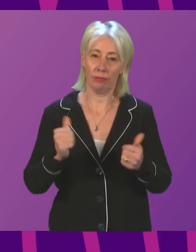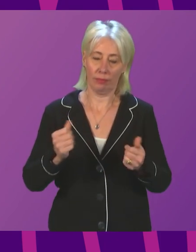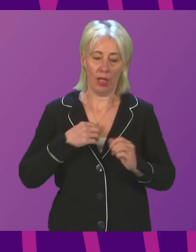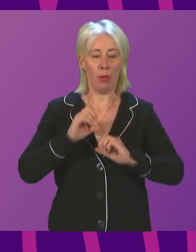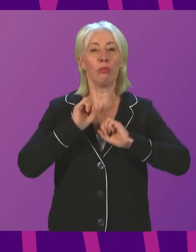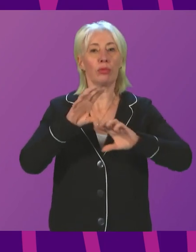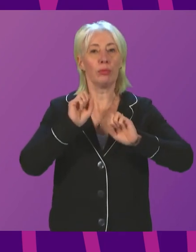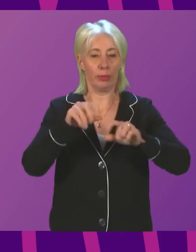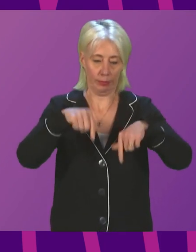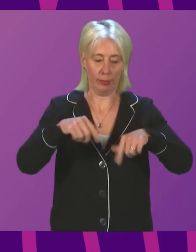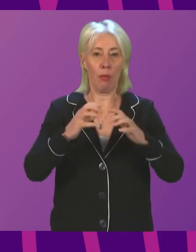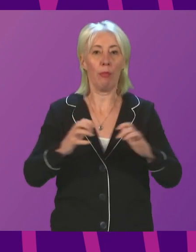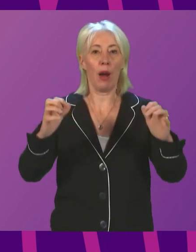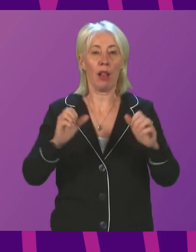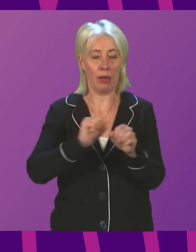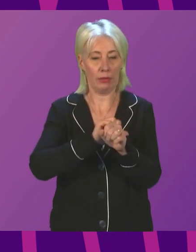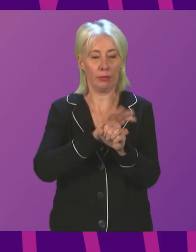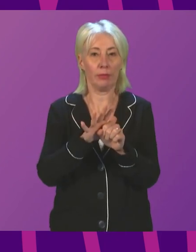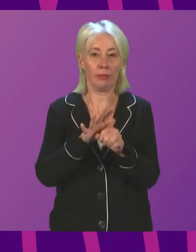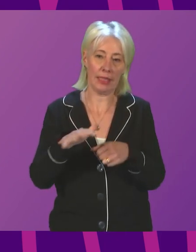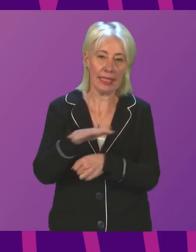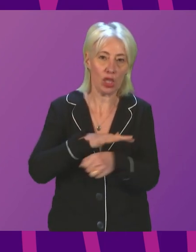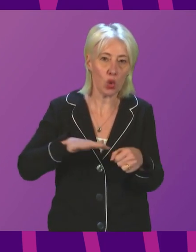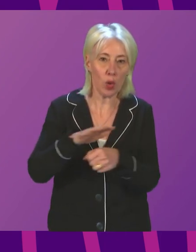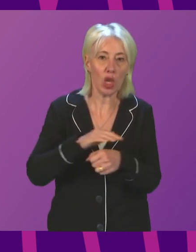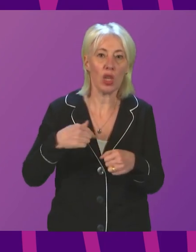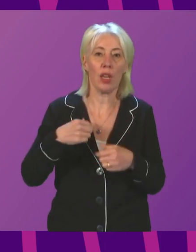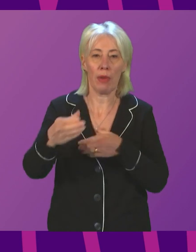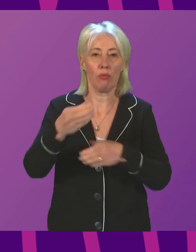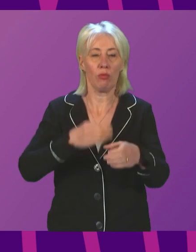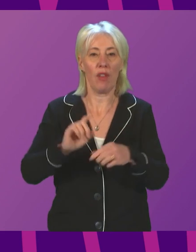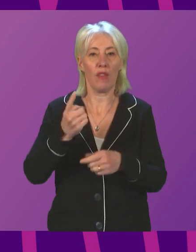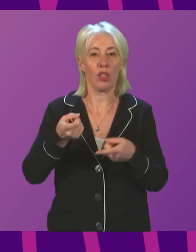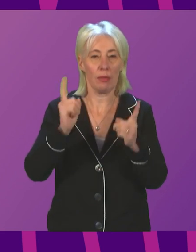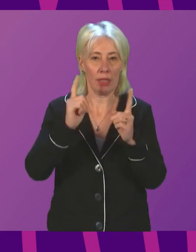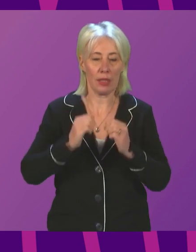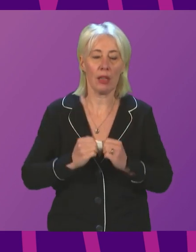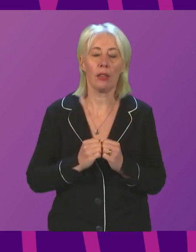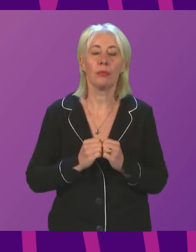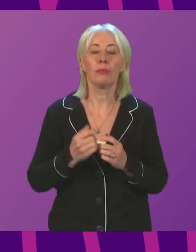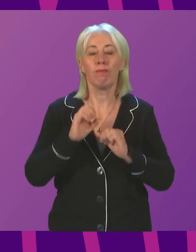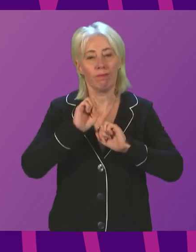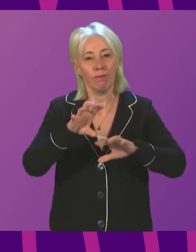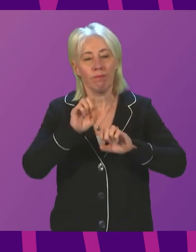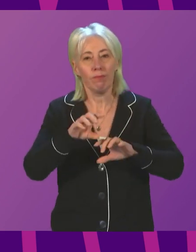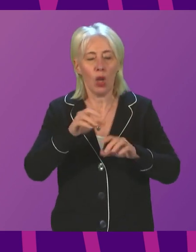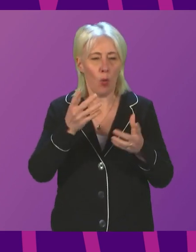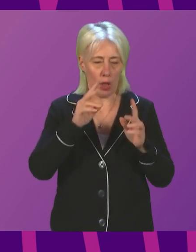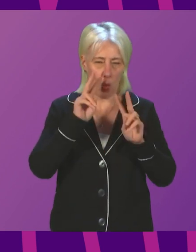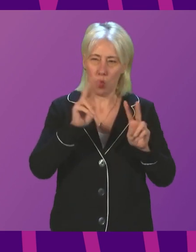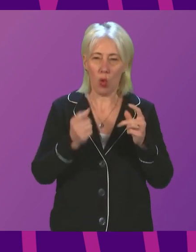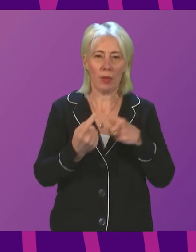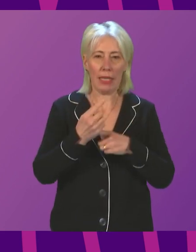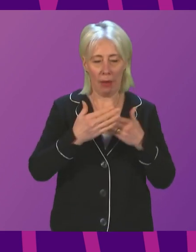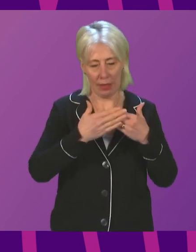providing the update to Parliament today on the latest COVID-19 situation on behalf of the First Minister. I'm giving the update, I'll provide an assessment of the current